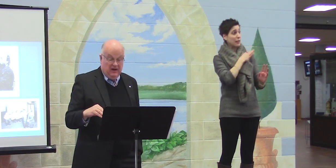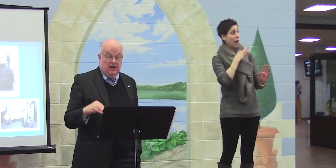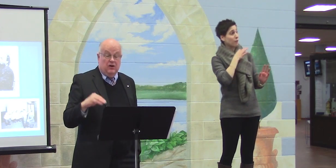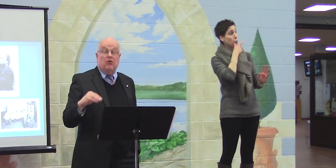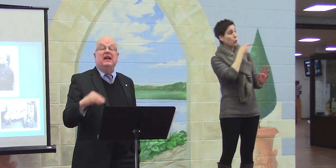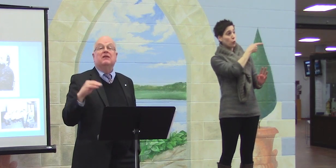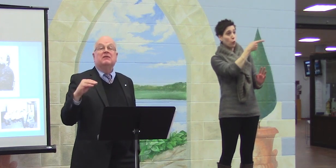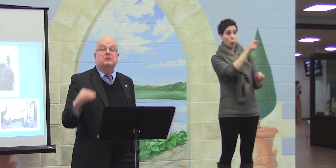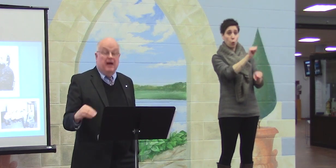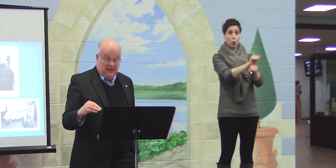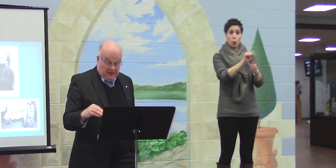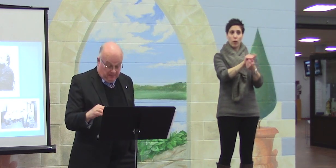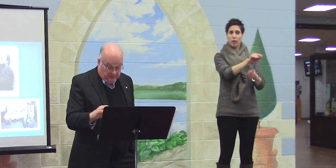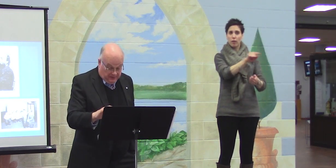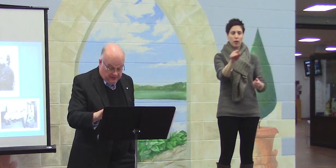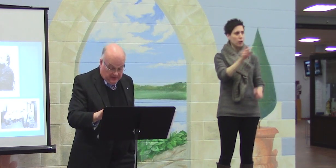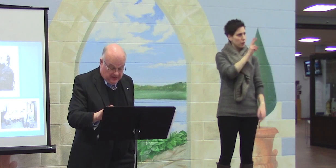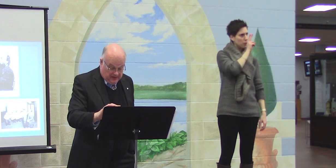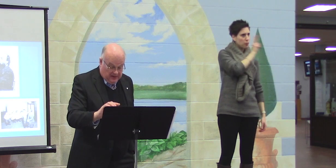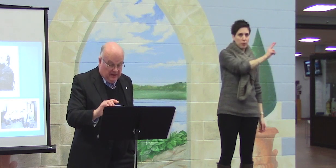great respect.